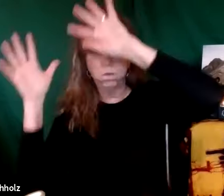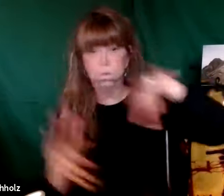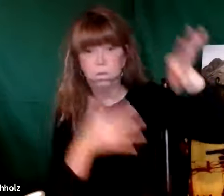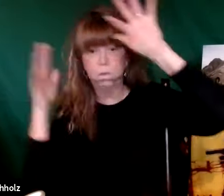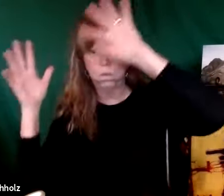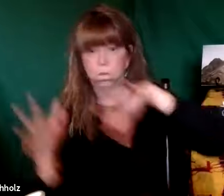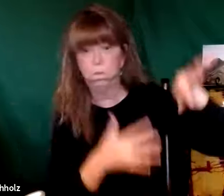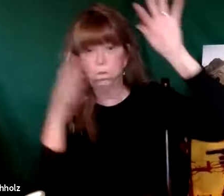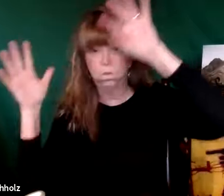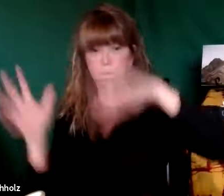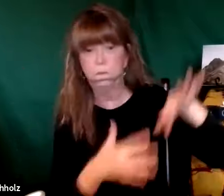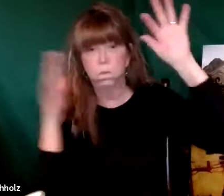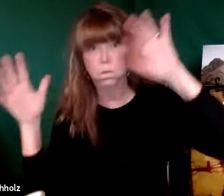and then the wind came up